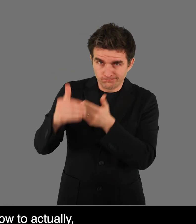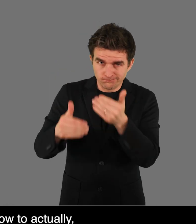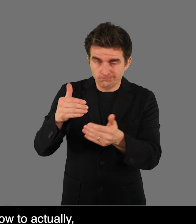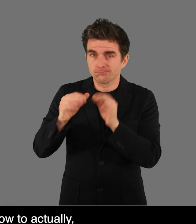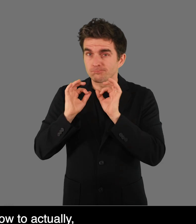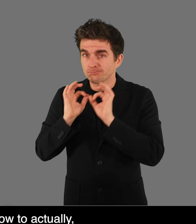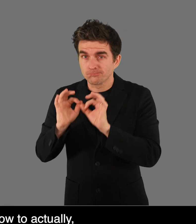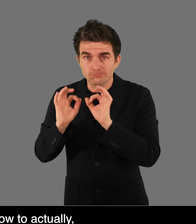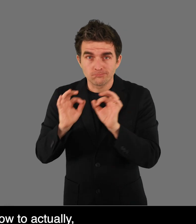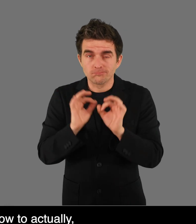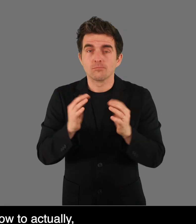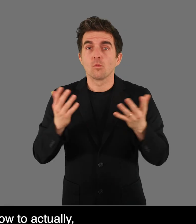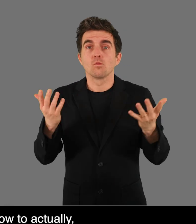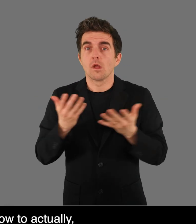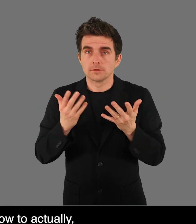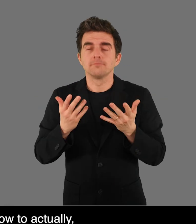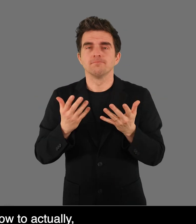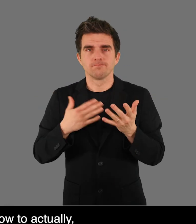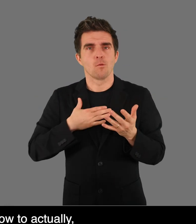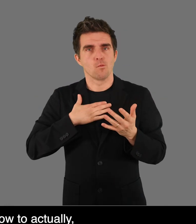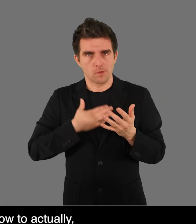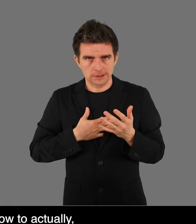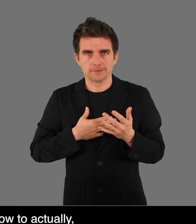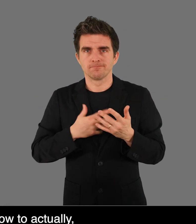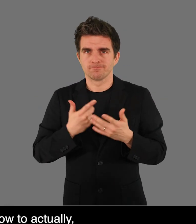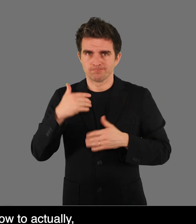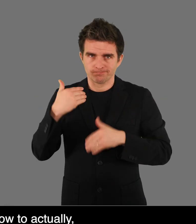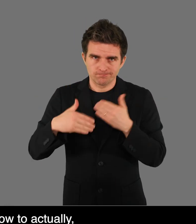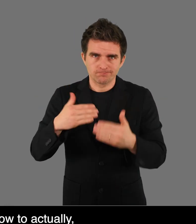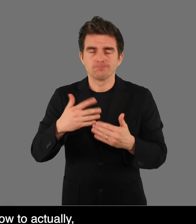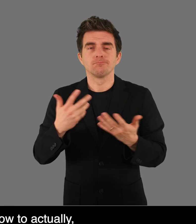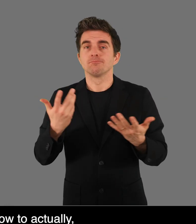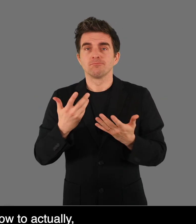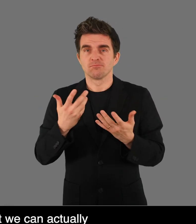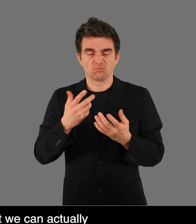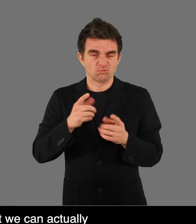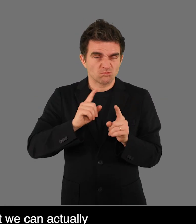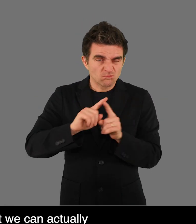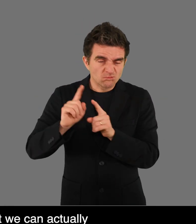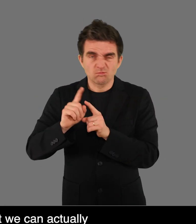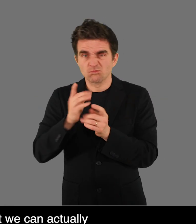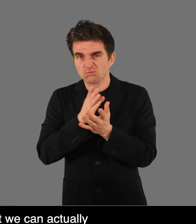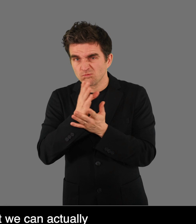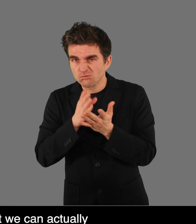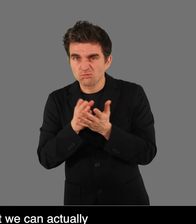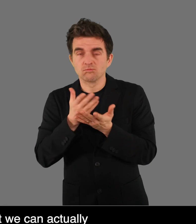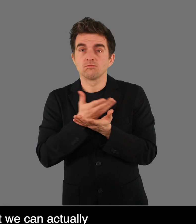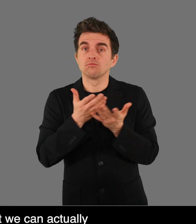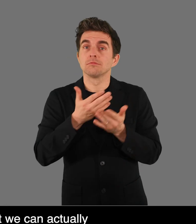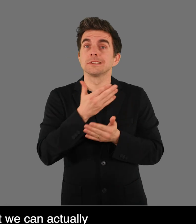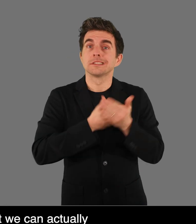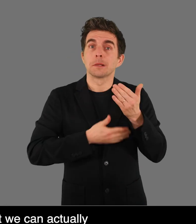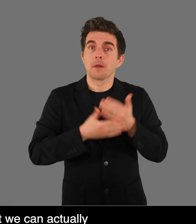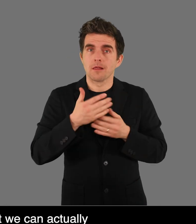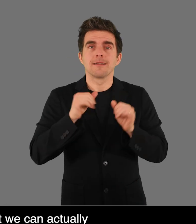people targeting government institutions, especially in this